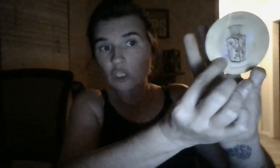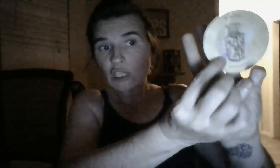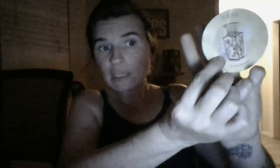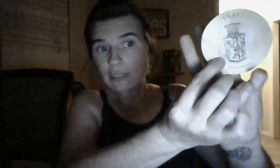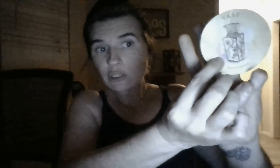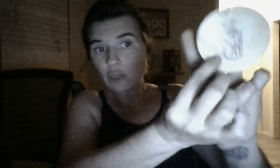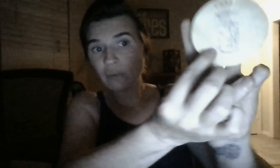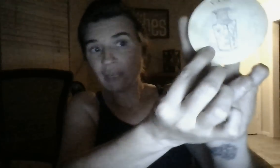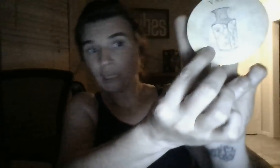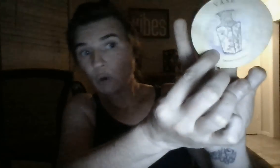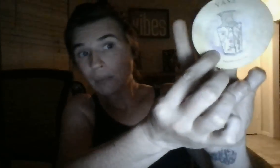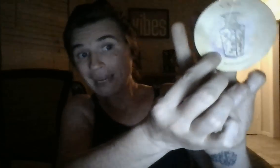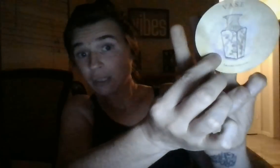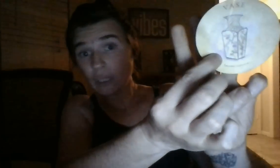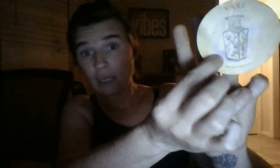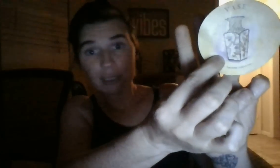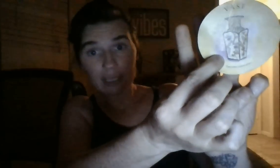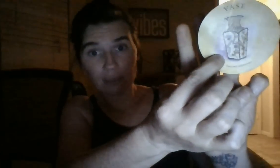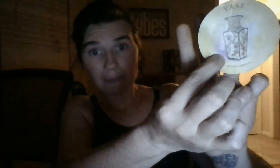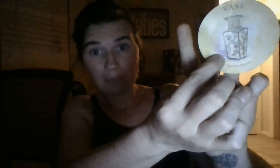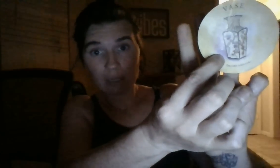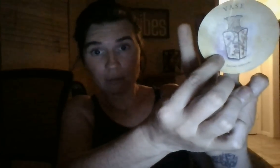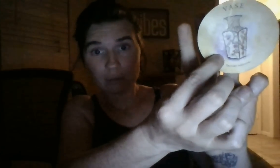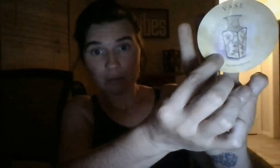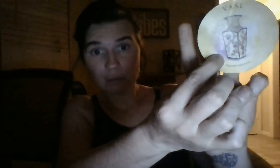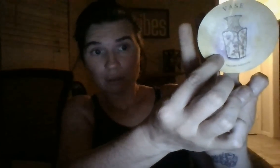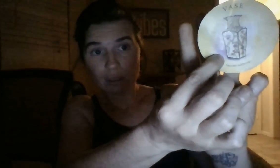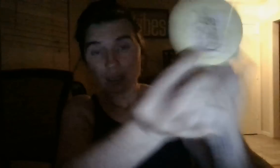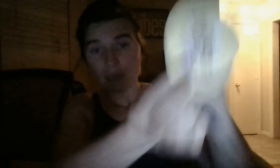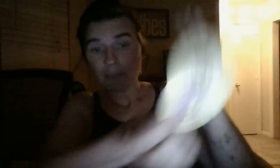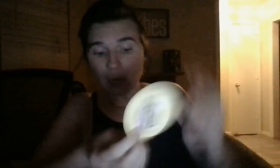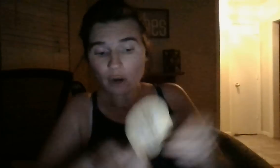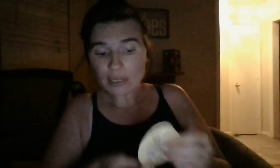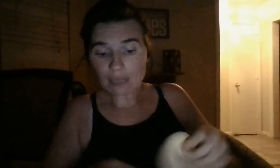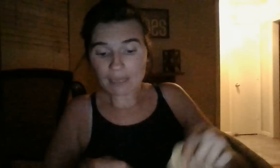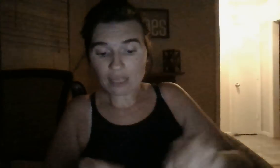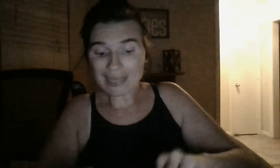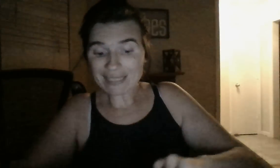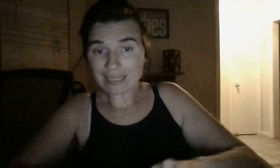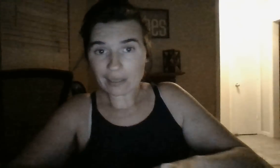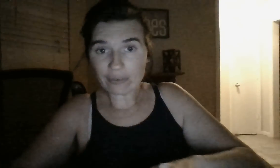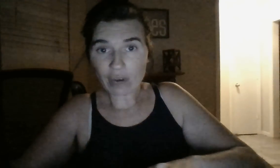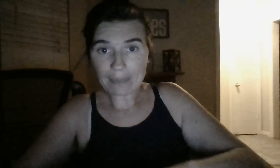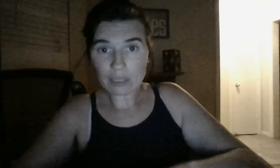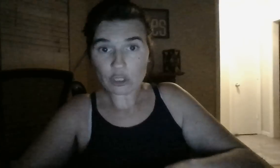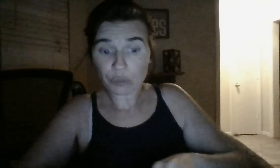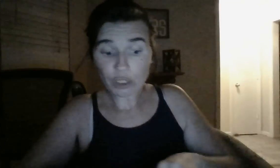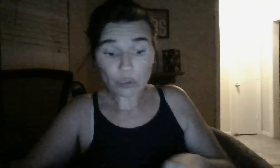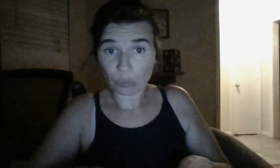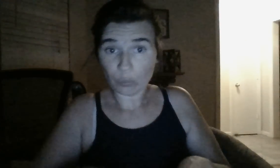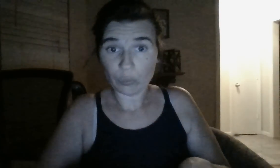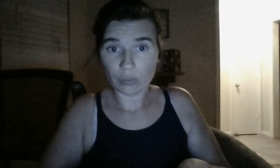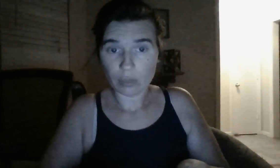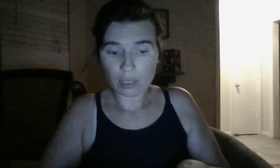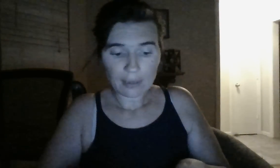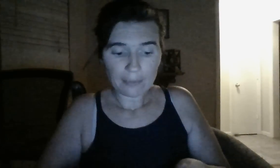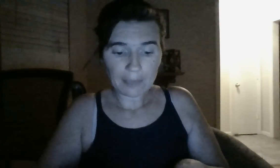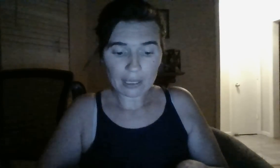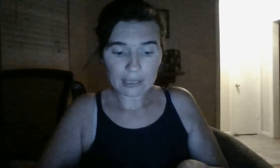She's about to start moving in romantically on him. But, I heard it's going to be the best thing to ever happen to you. Because,